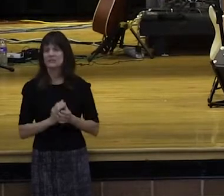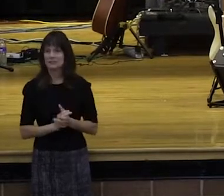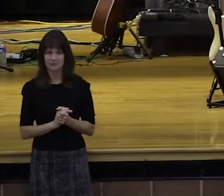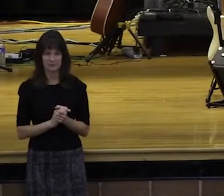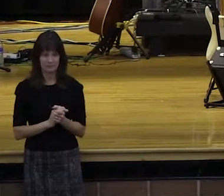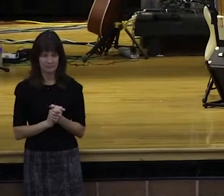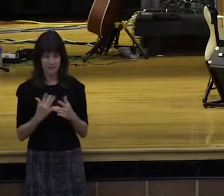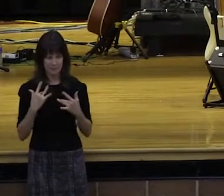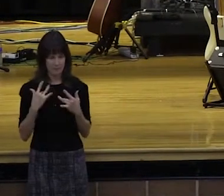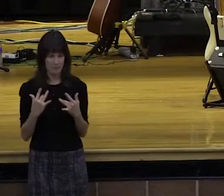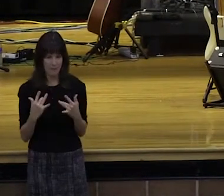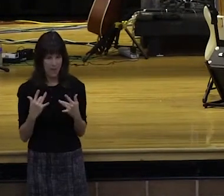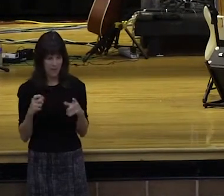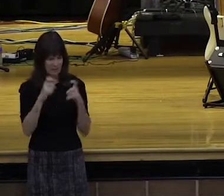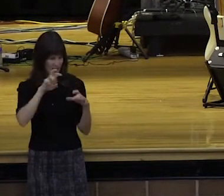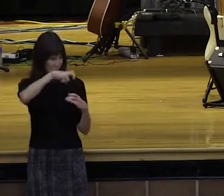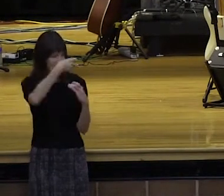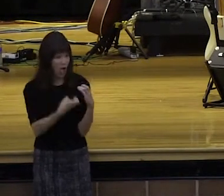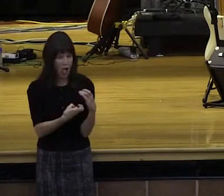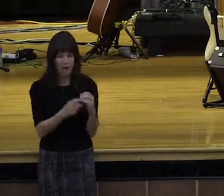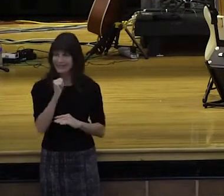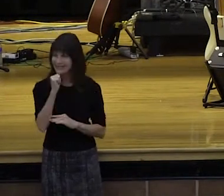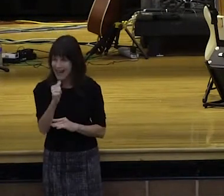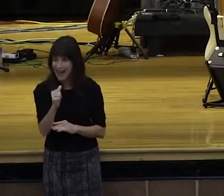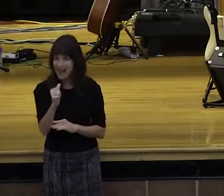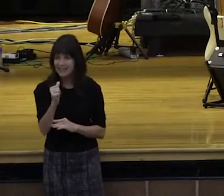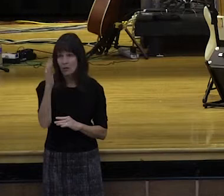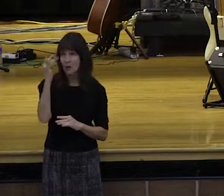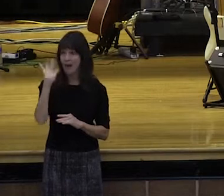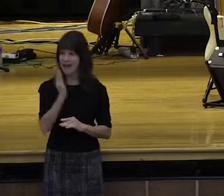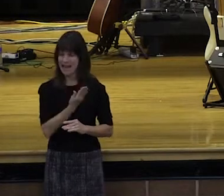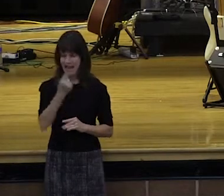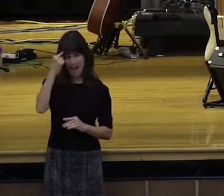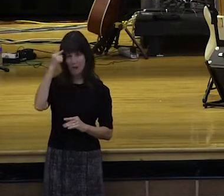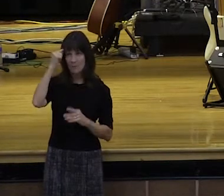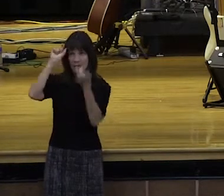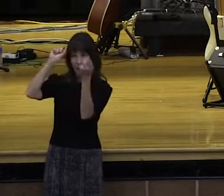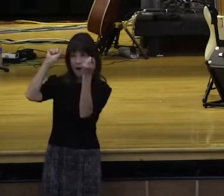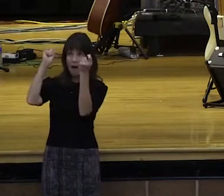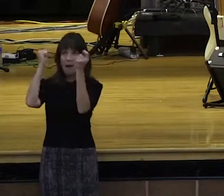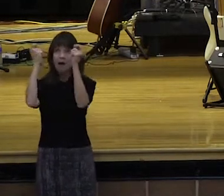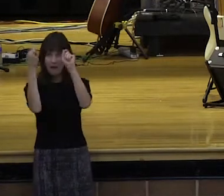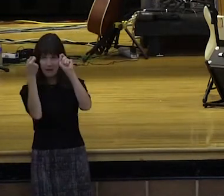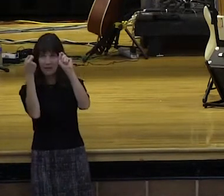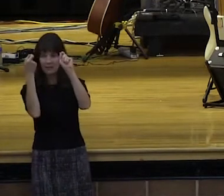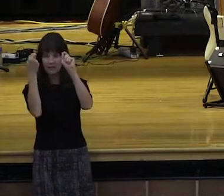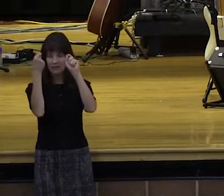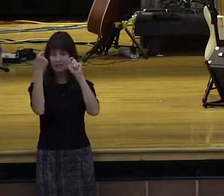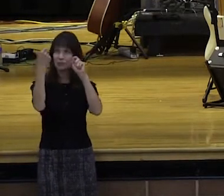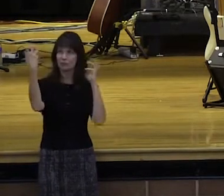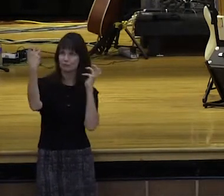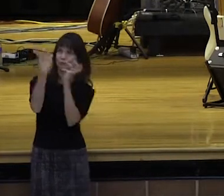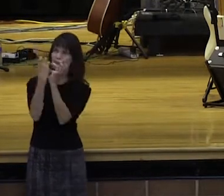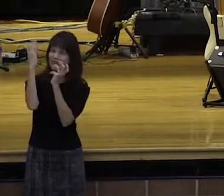from us. Hallelujah. We'd be transformed by our mind because we're being led by His mercy. Hallelujah. We're in the Word. Hallelujah. And